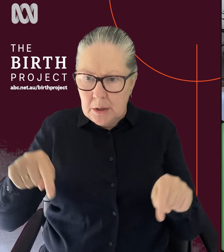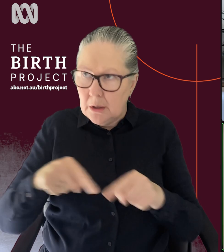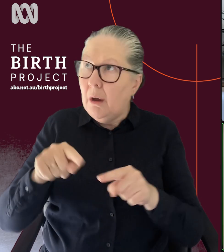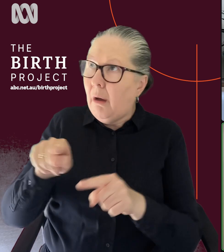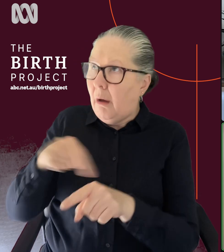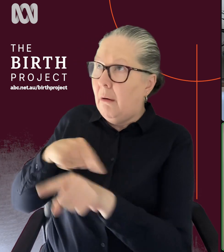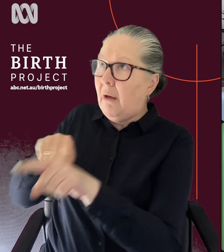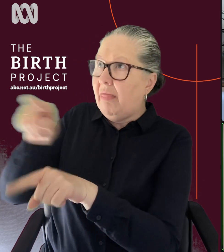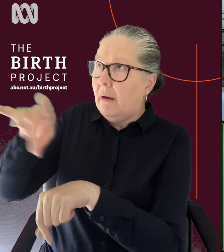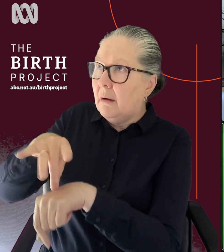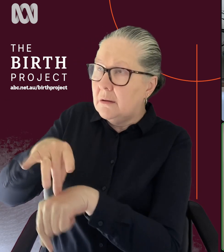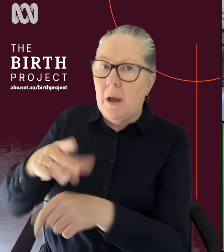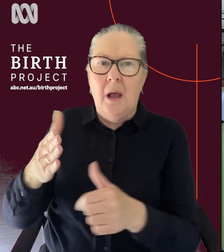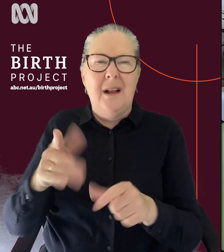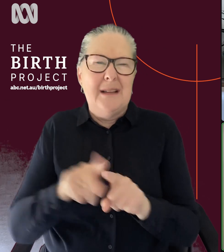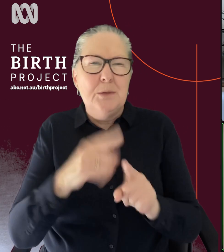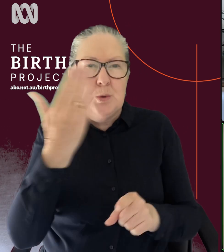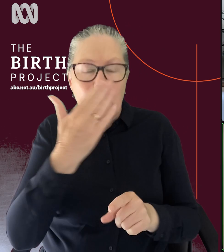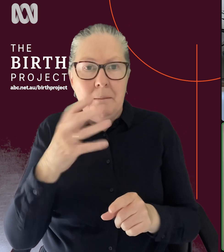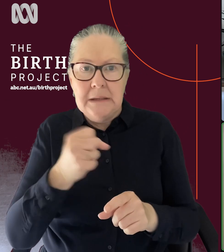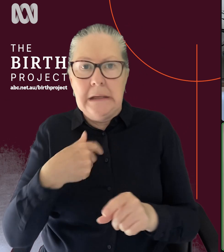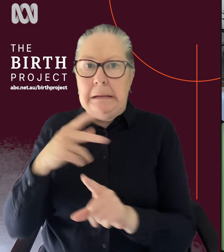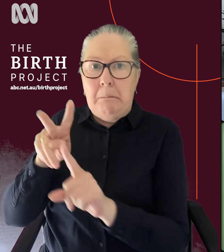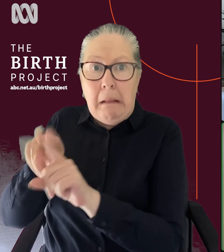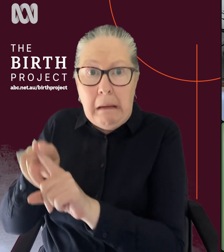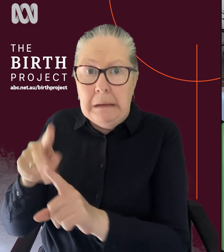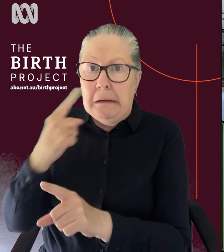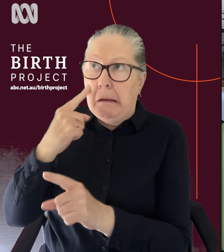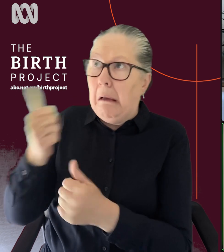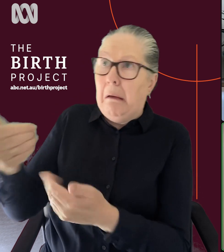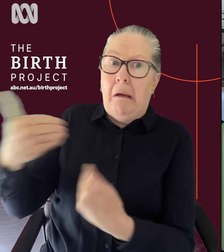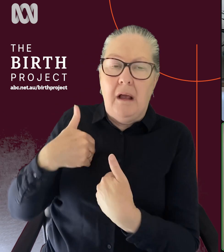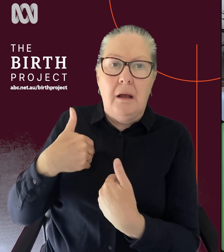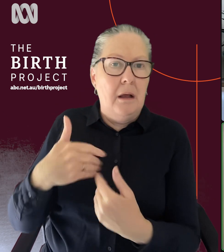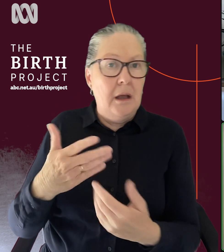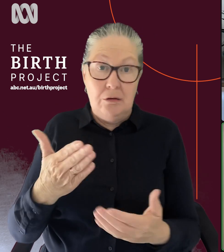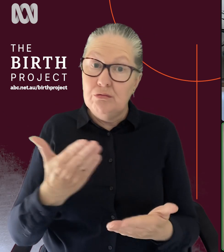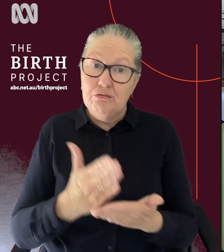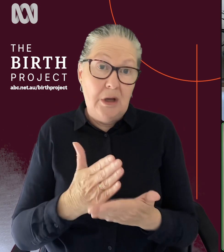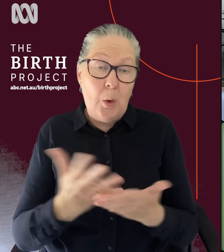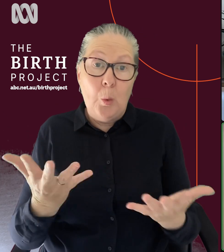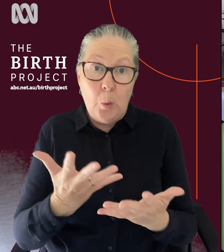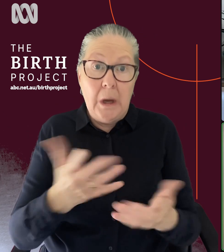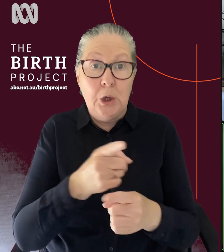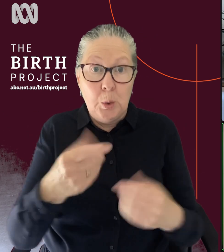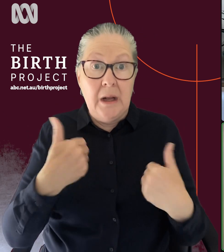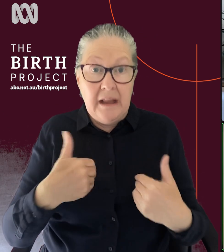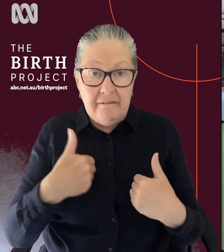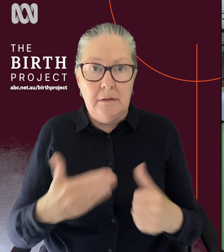and you have to kind of apply and see. And yeah, it's devastating that where you live dictates the level of care that you receive